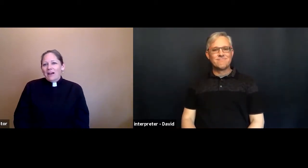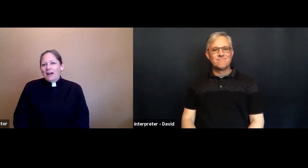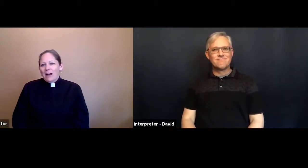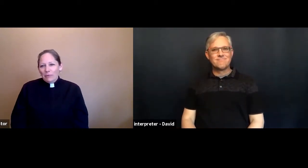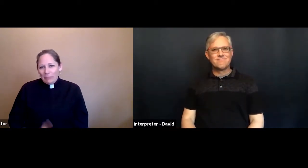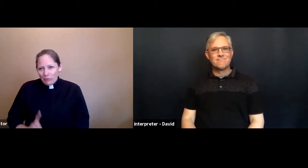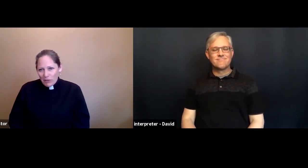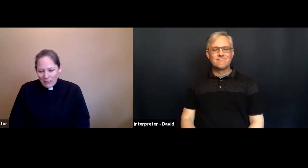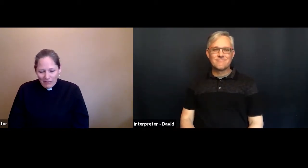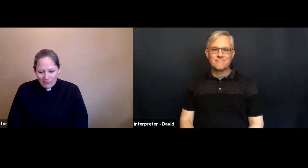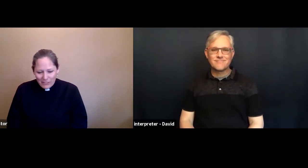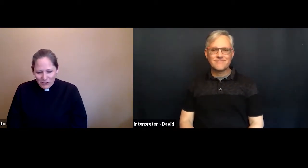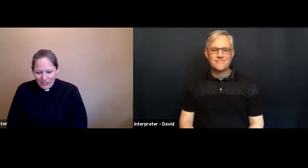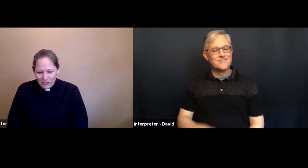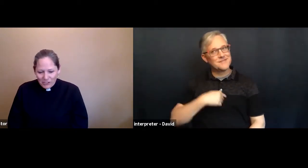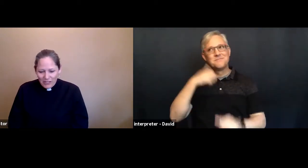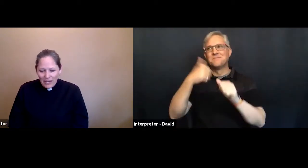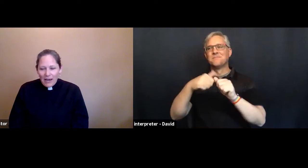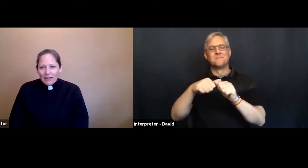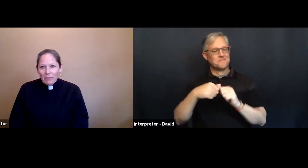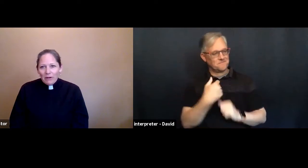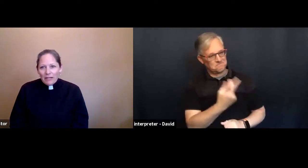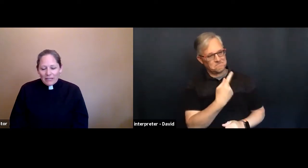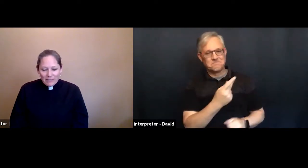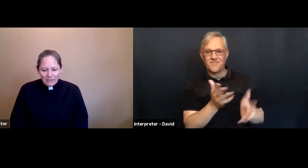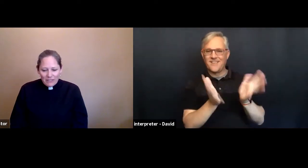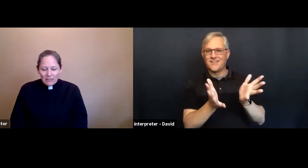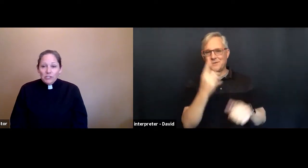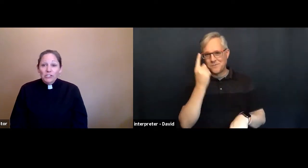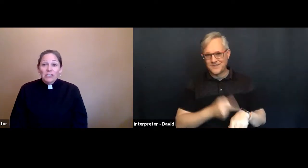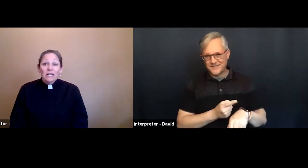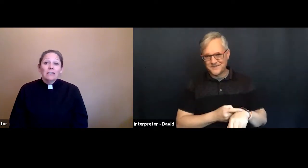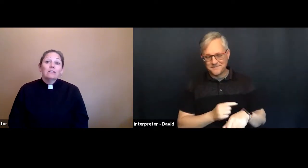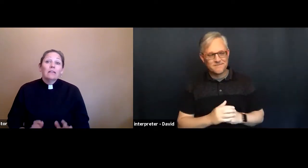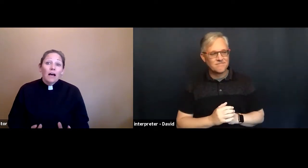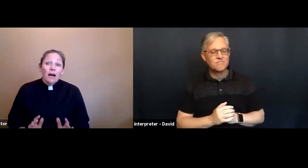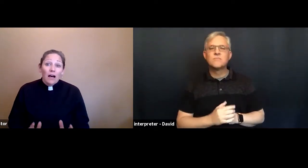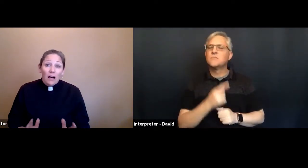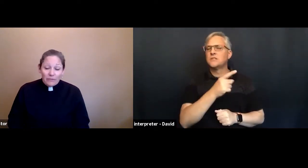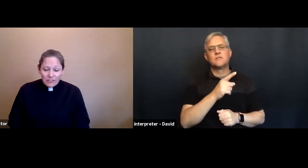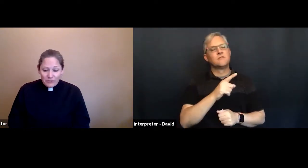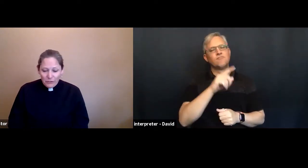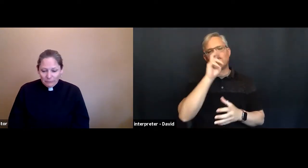I remember one conversation that she loves to do,